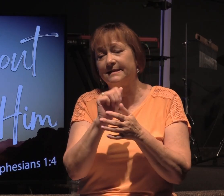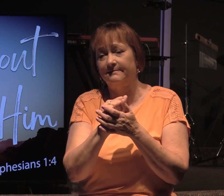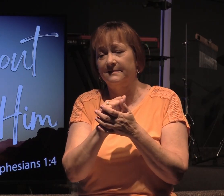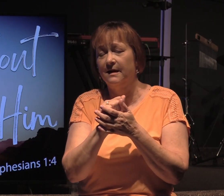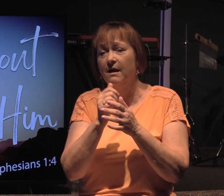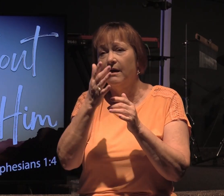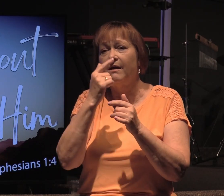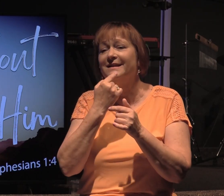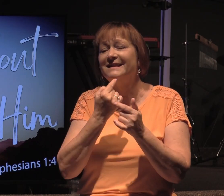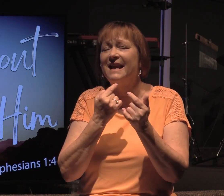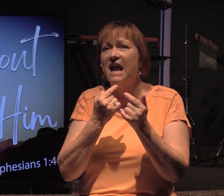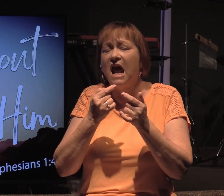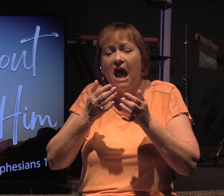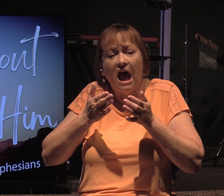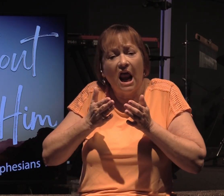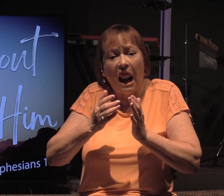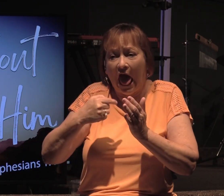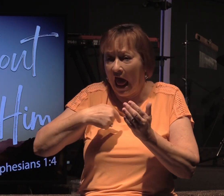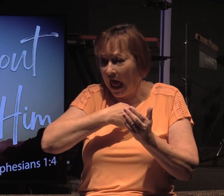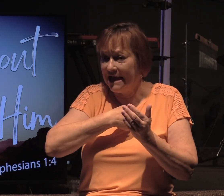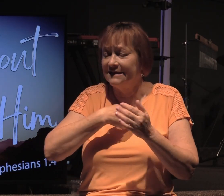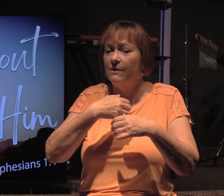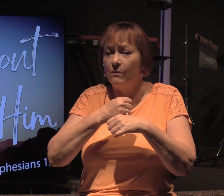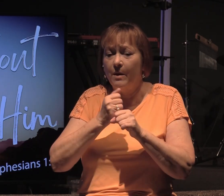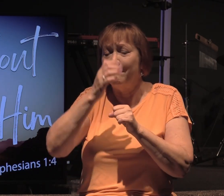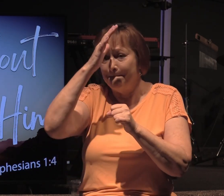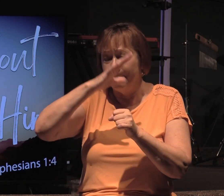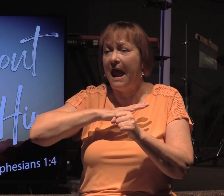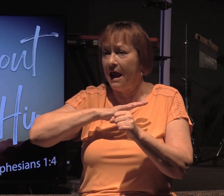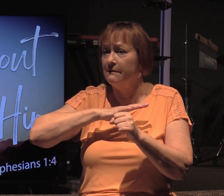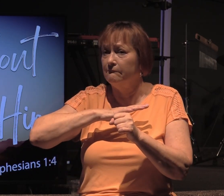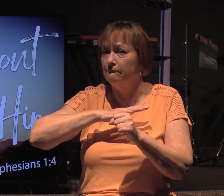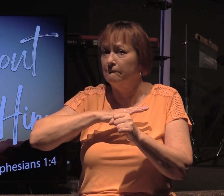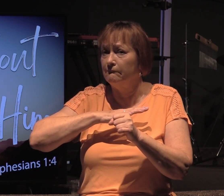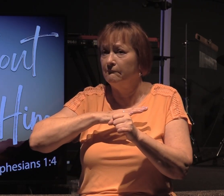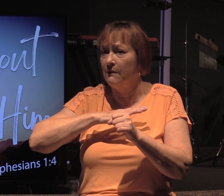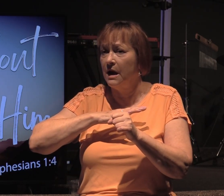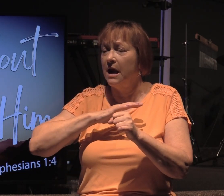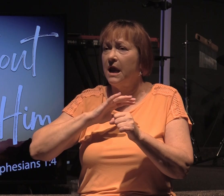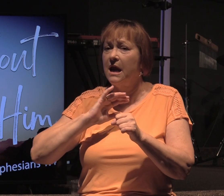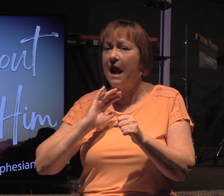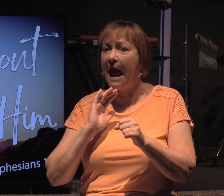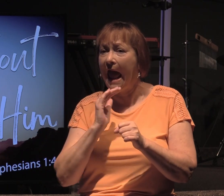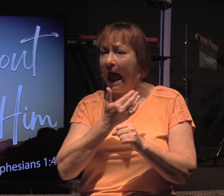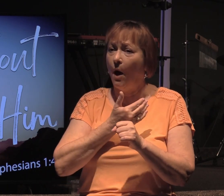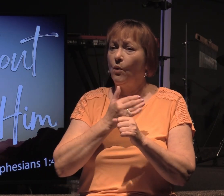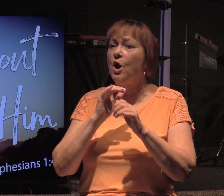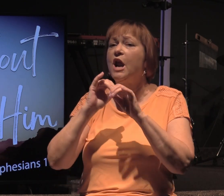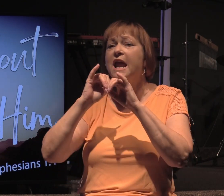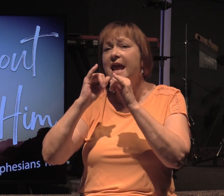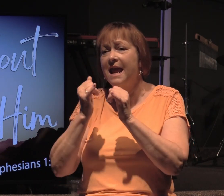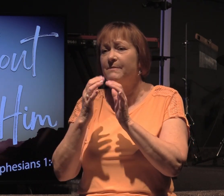then God said, let us create man in our own image.